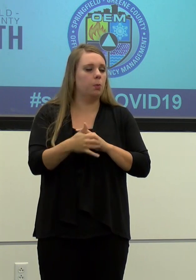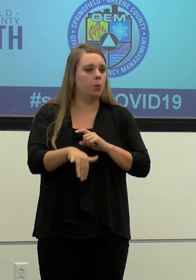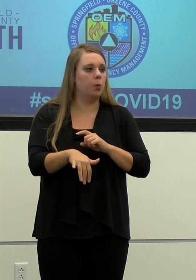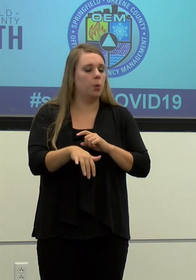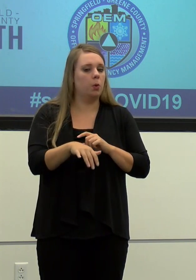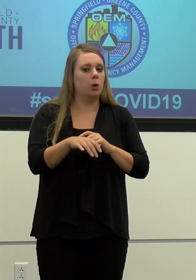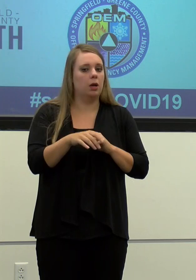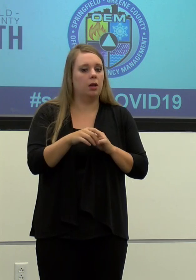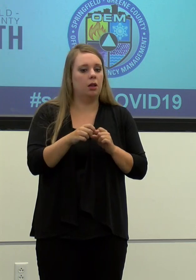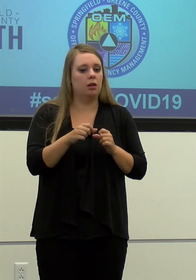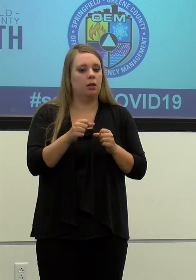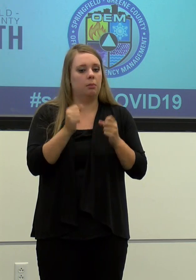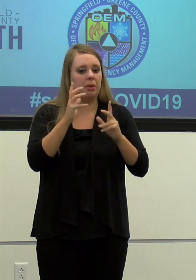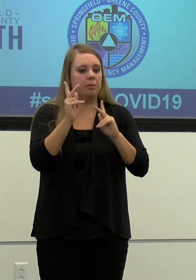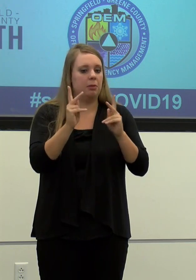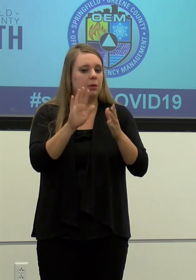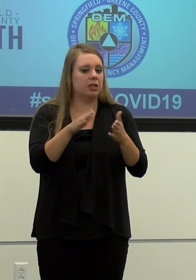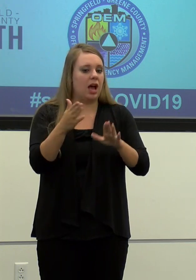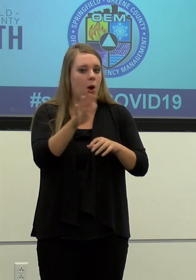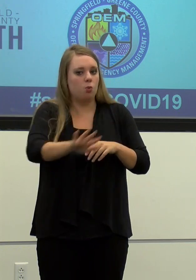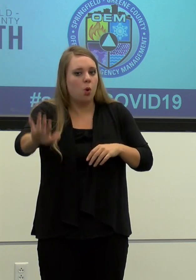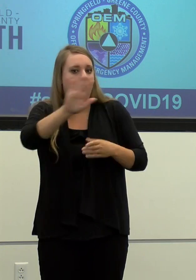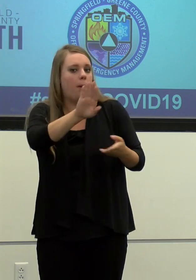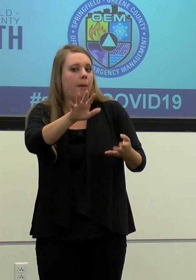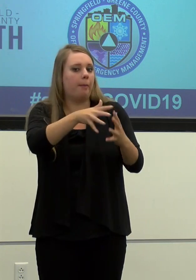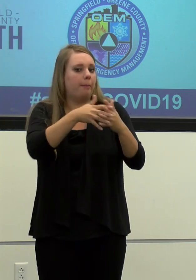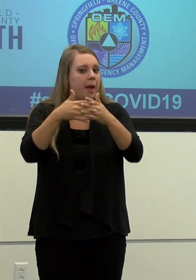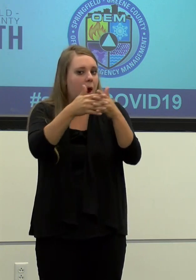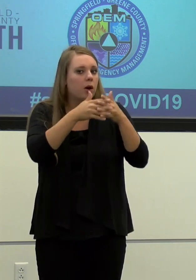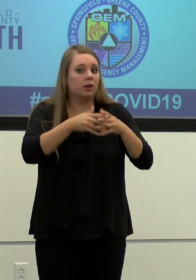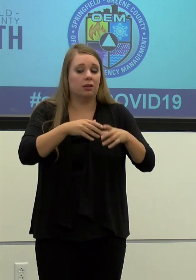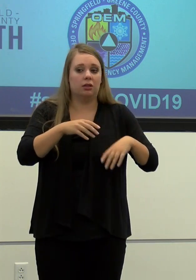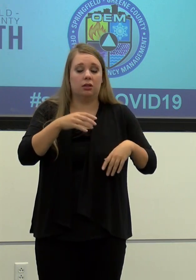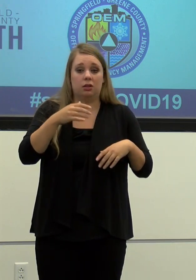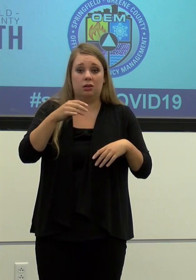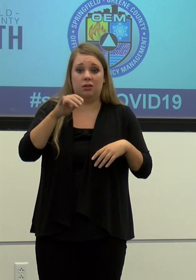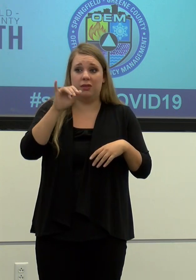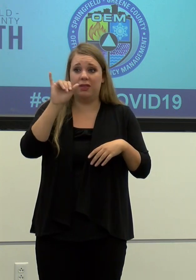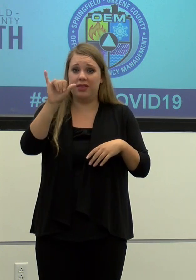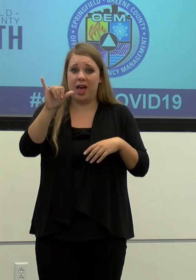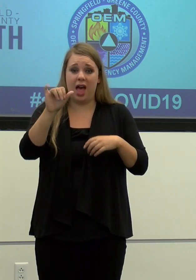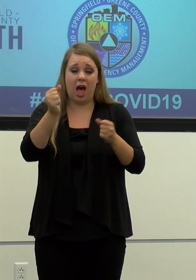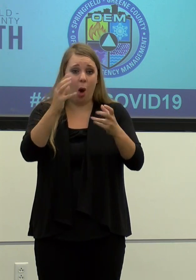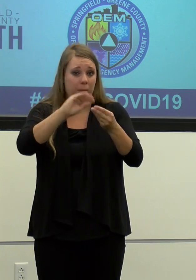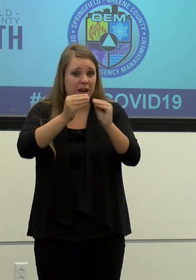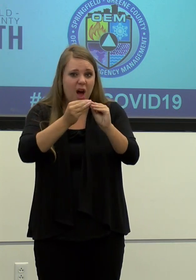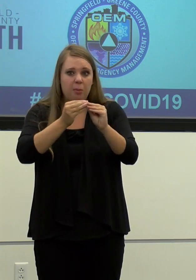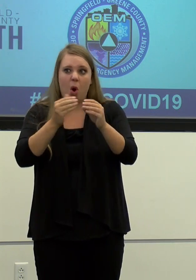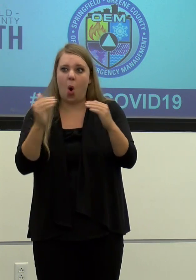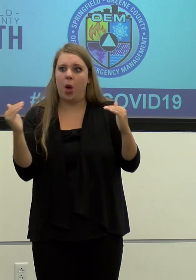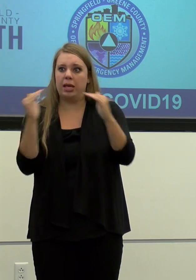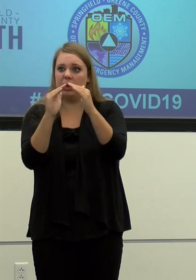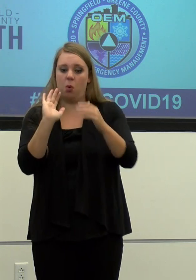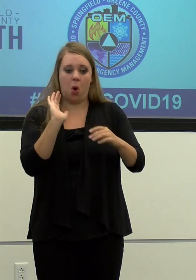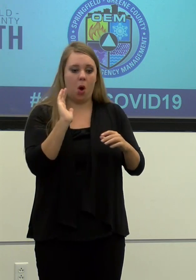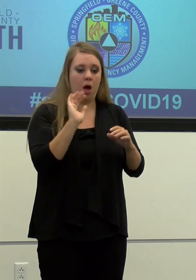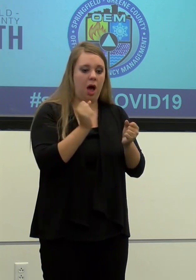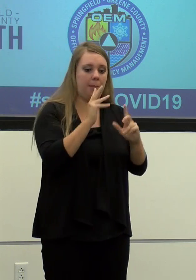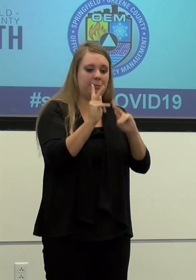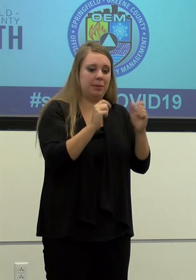it's, it equates to wiping every resident of Springfield out. So it underscores this message that